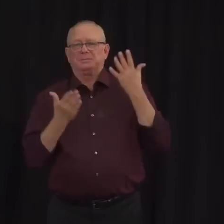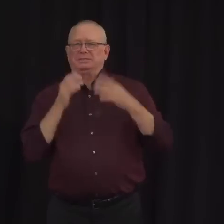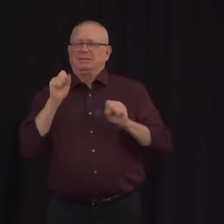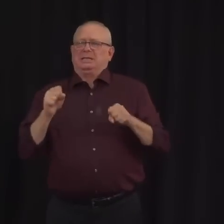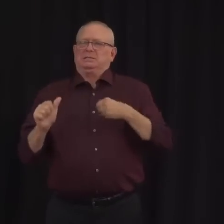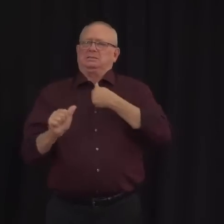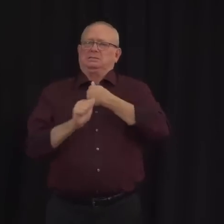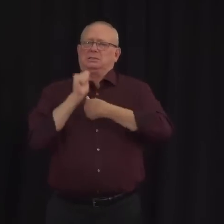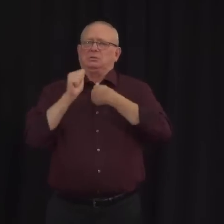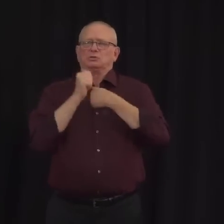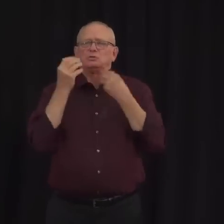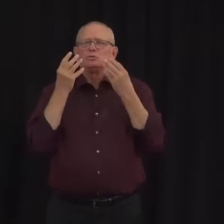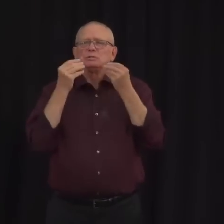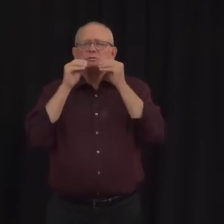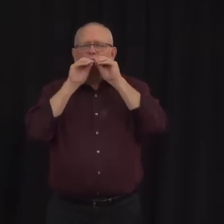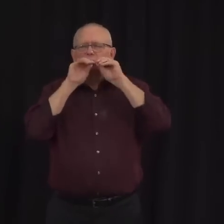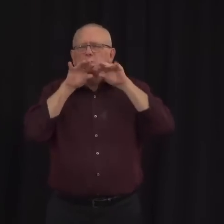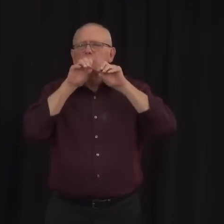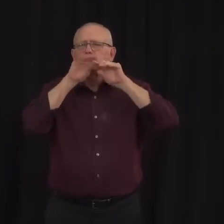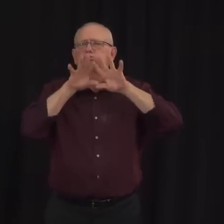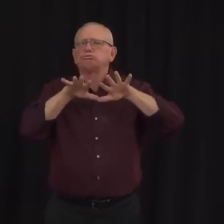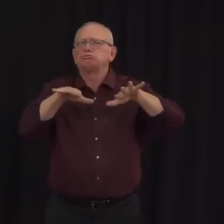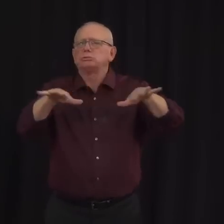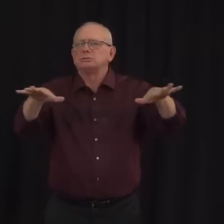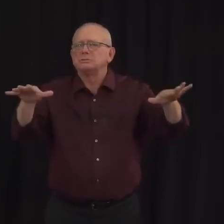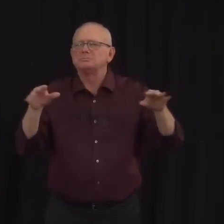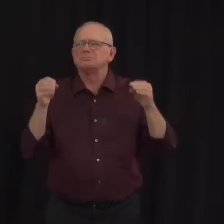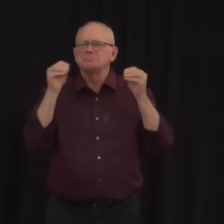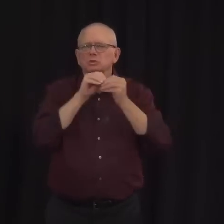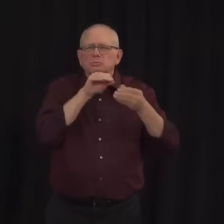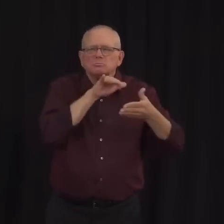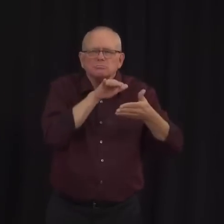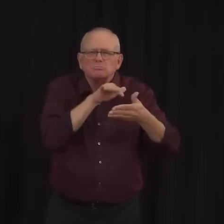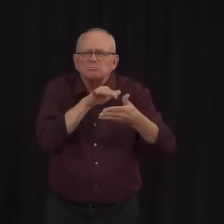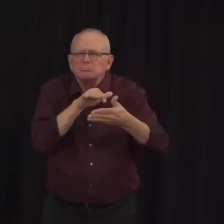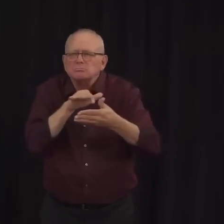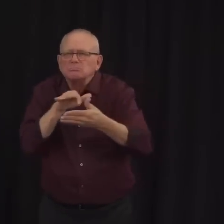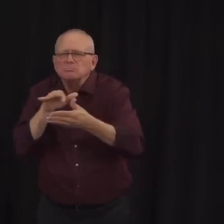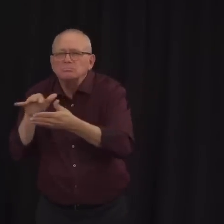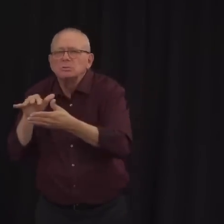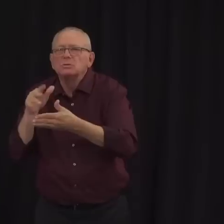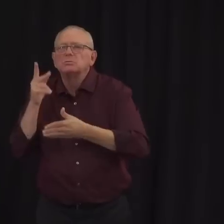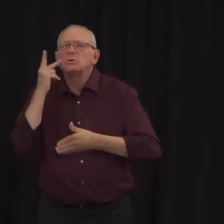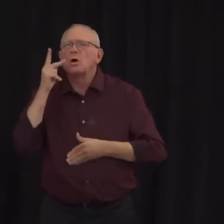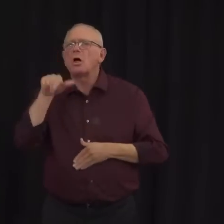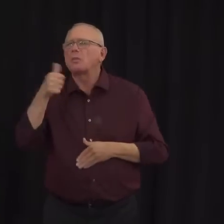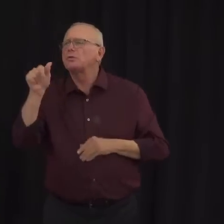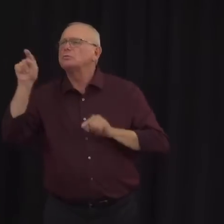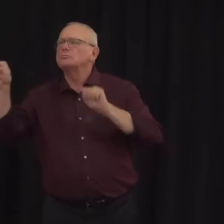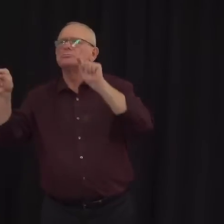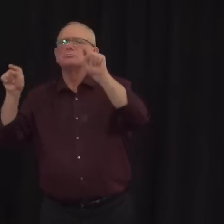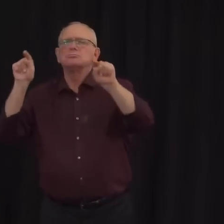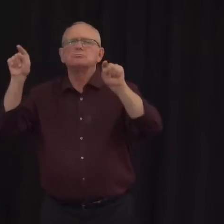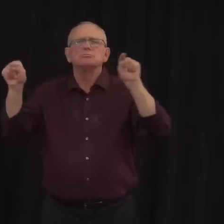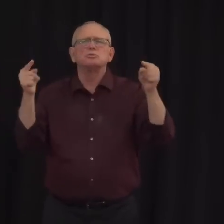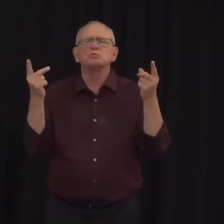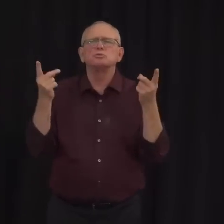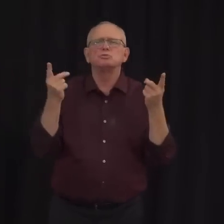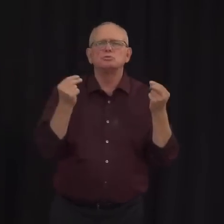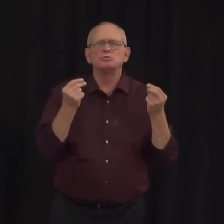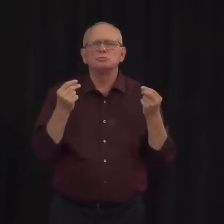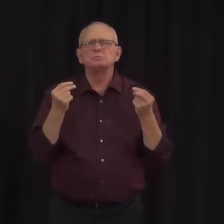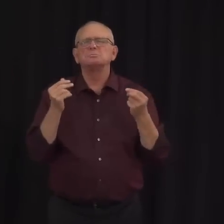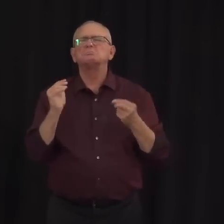After reviewing the spread of the virus and measures in place in other jurisdictions, we have seen emerging evidence that these activities